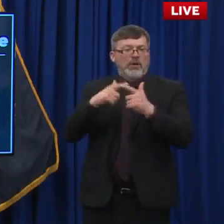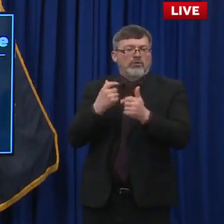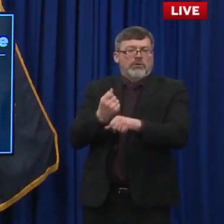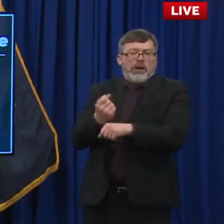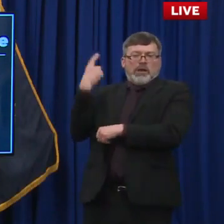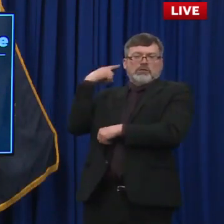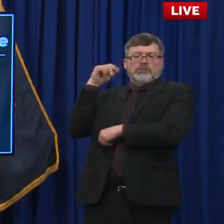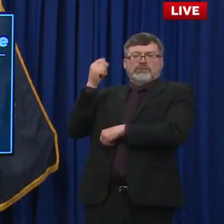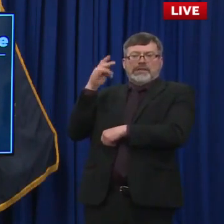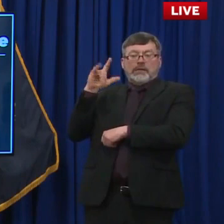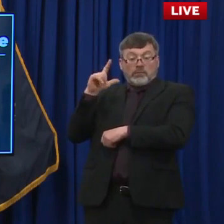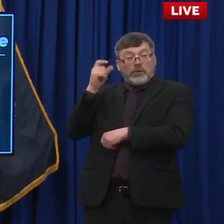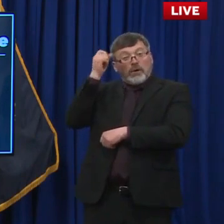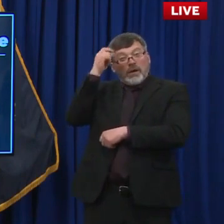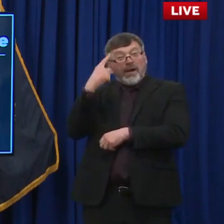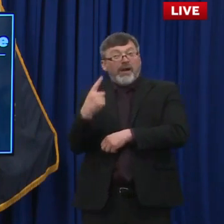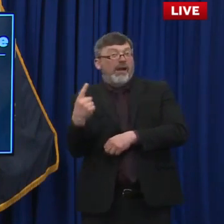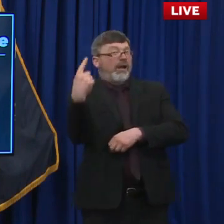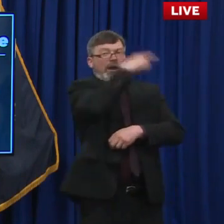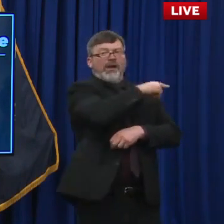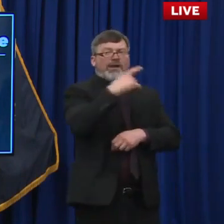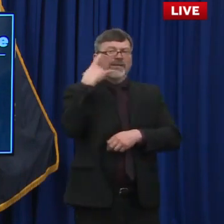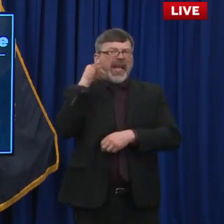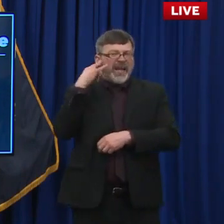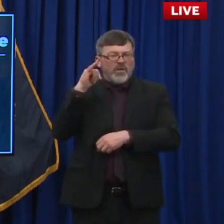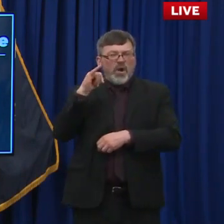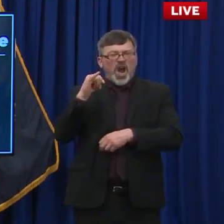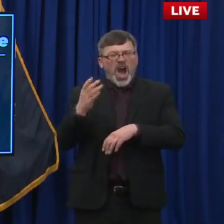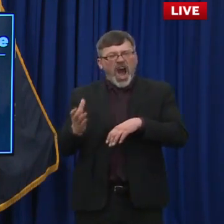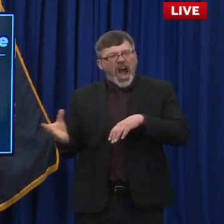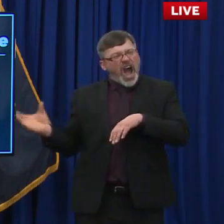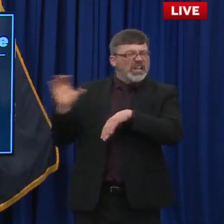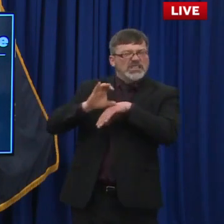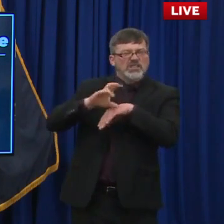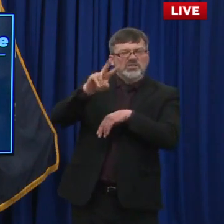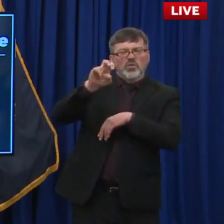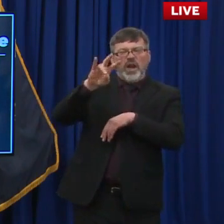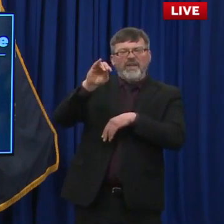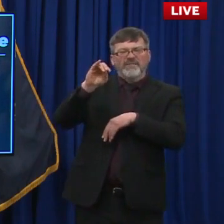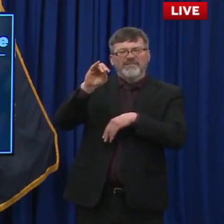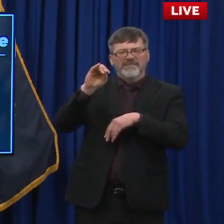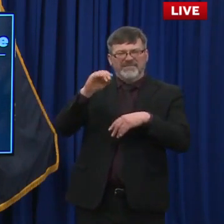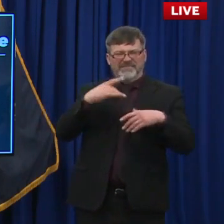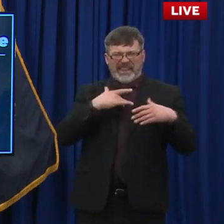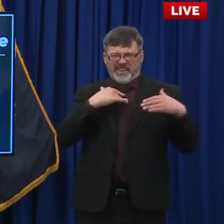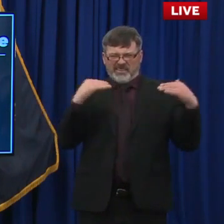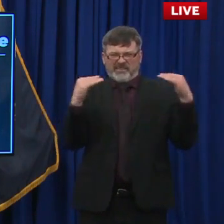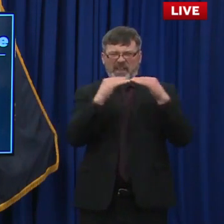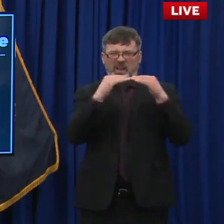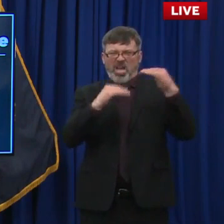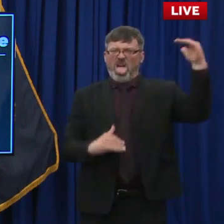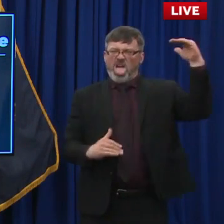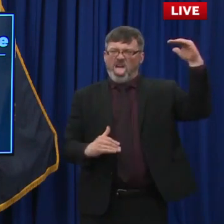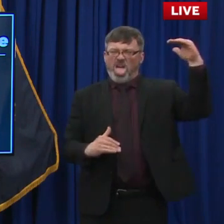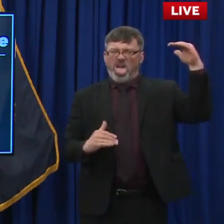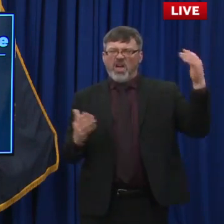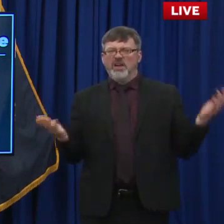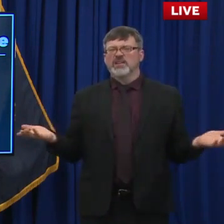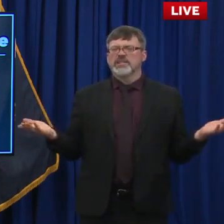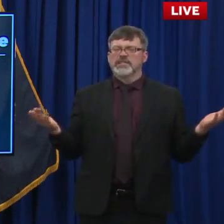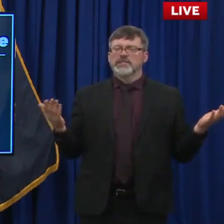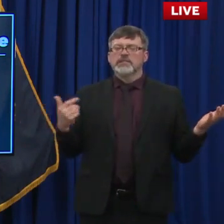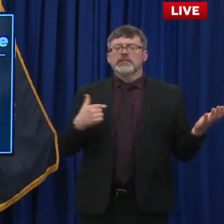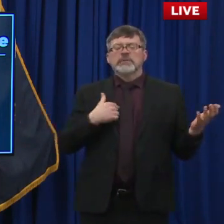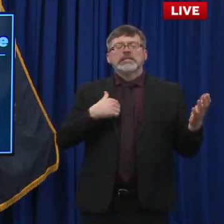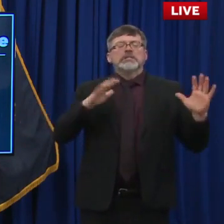a 270% increase. So the unfair kind of distribution of the funds is still a little bit frustrating. But as you can see here, there is definitely